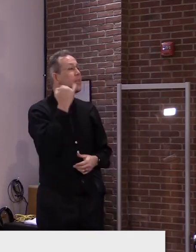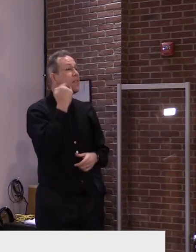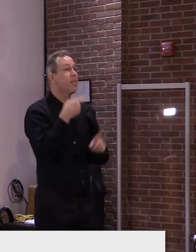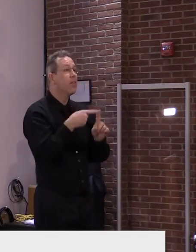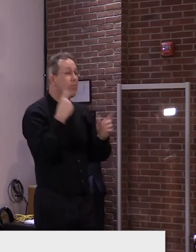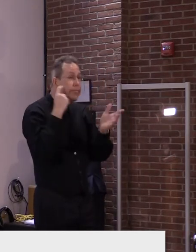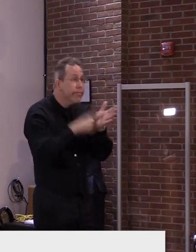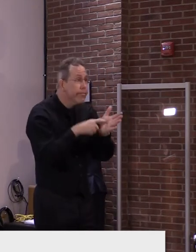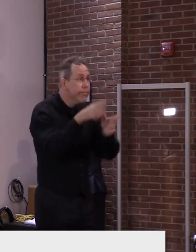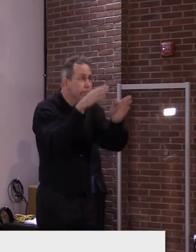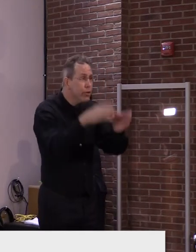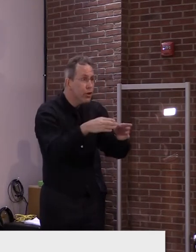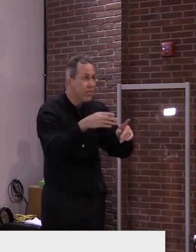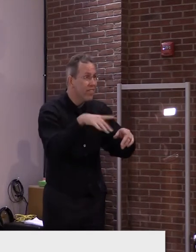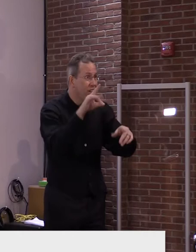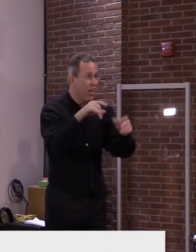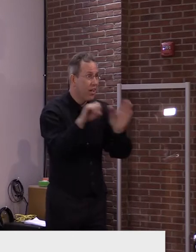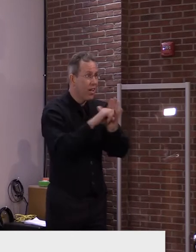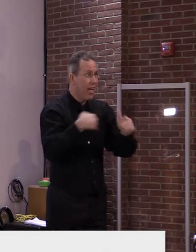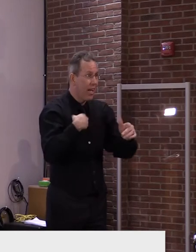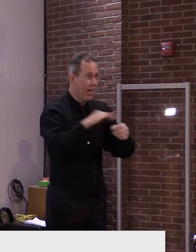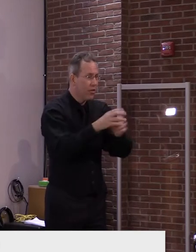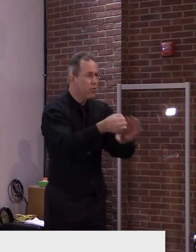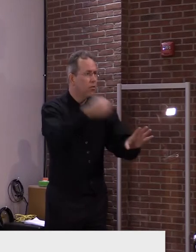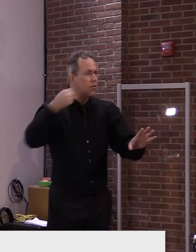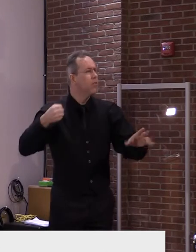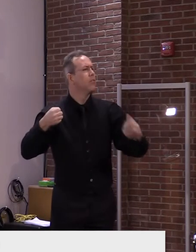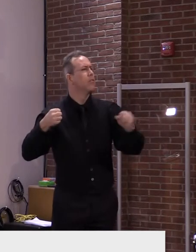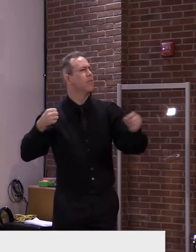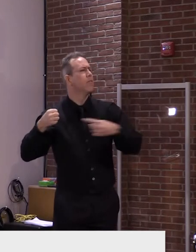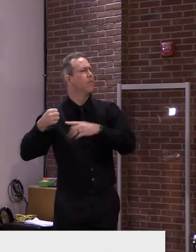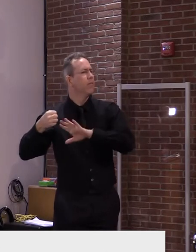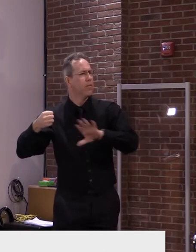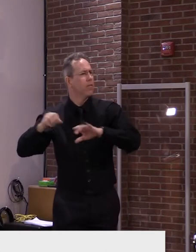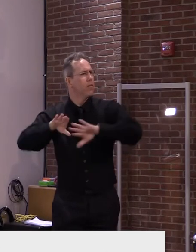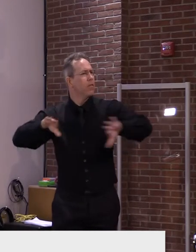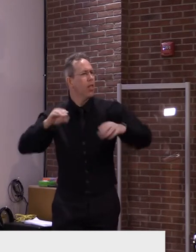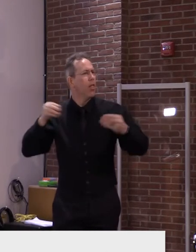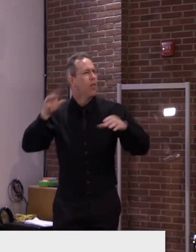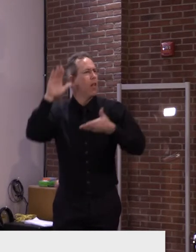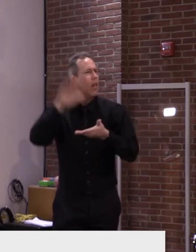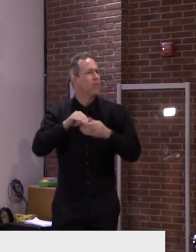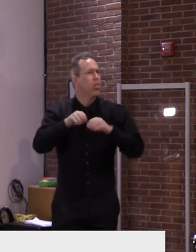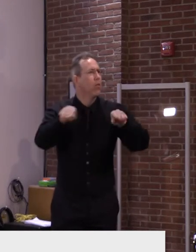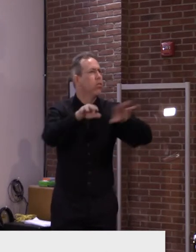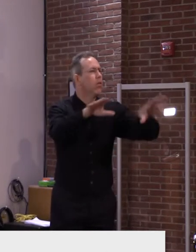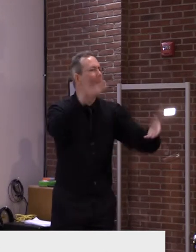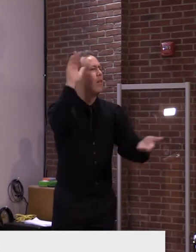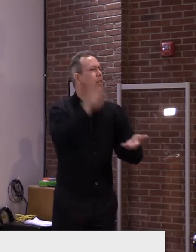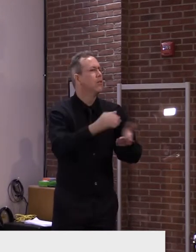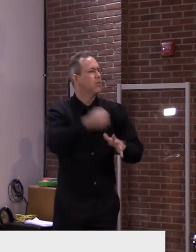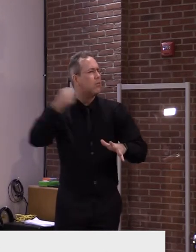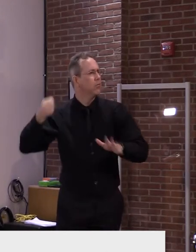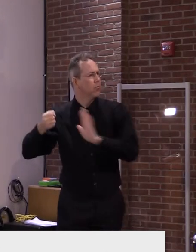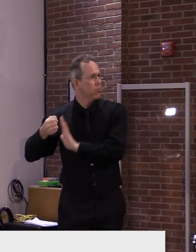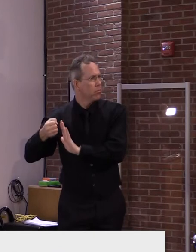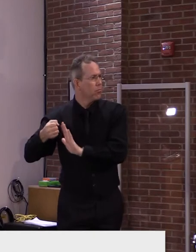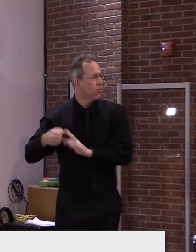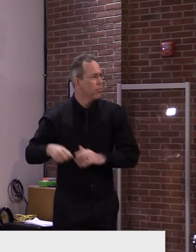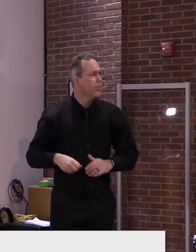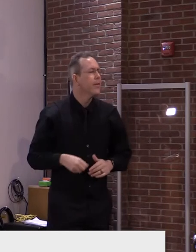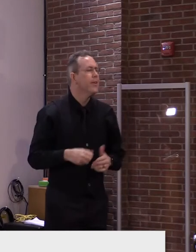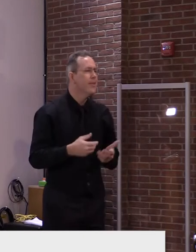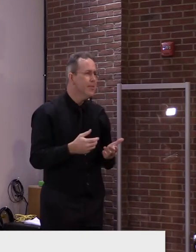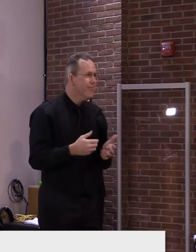And nobody's been questioned, so nobody's thought about it. So again, you have to use this information very, very, uh, delicately,